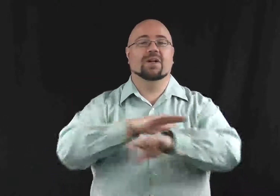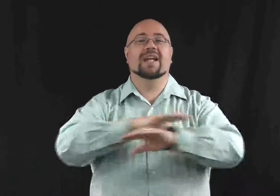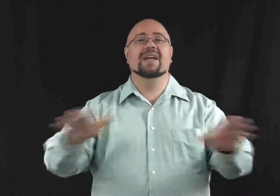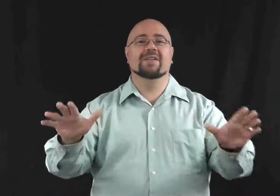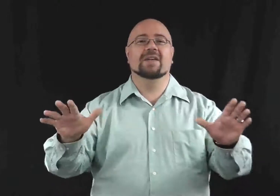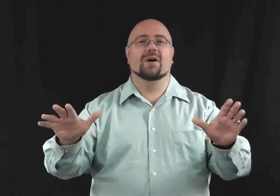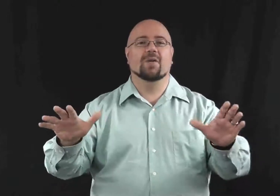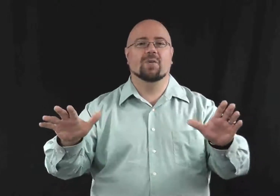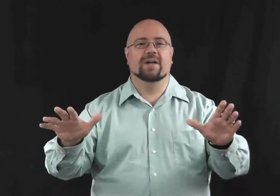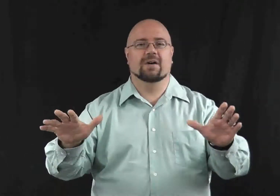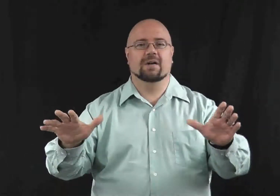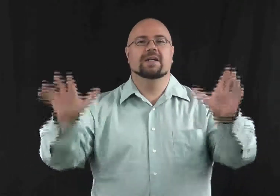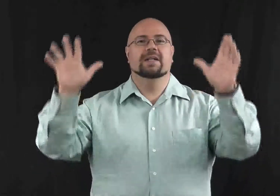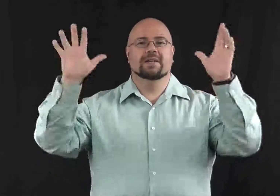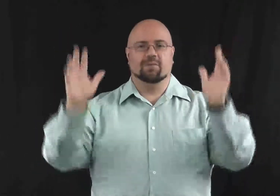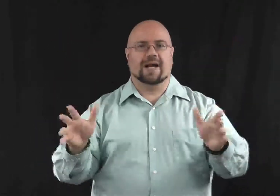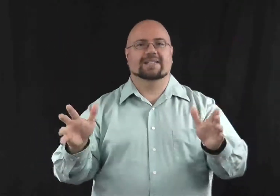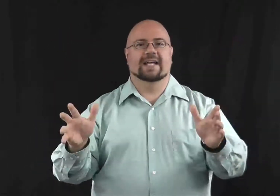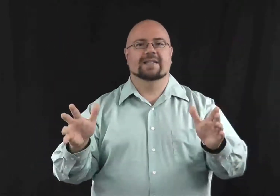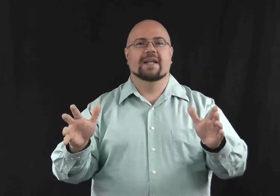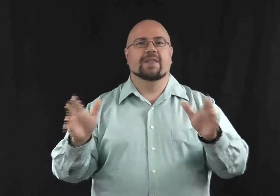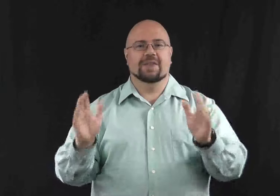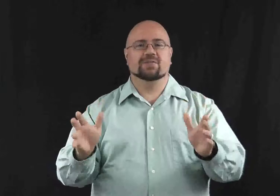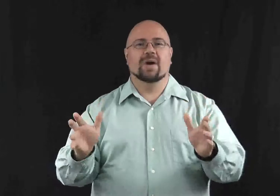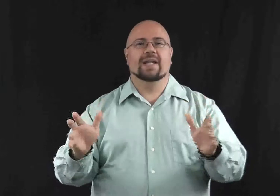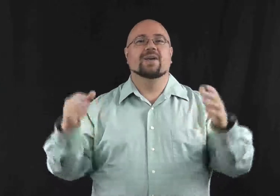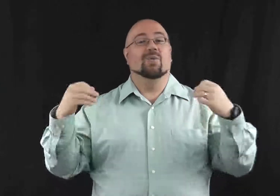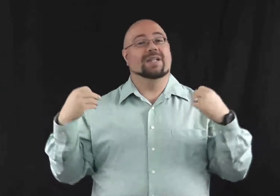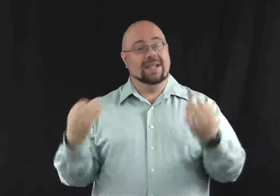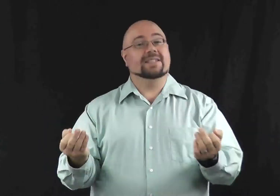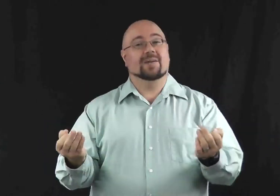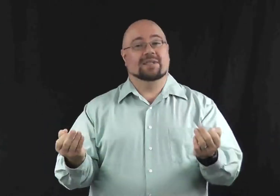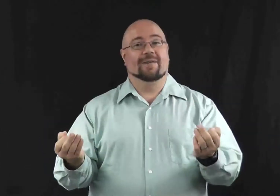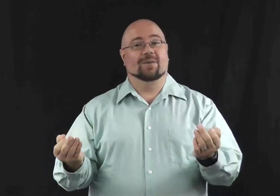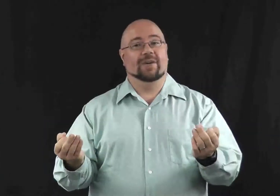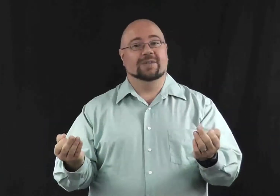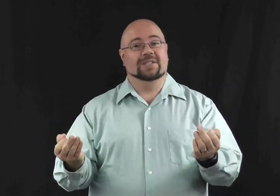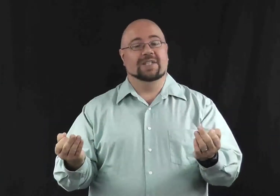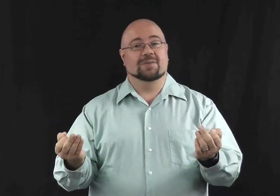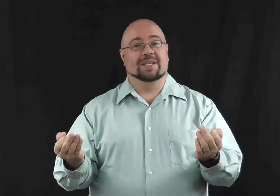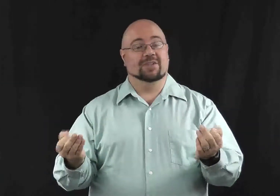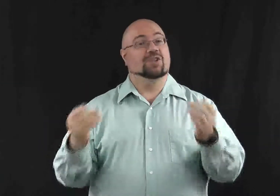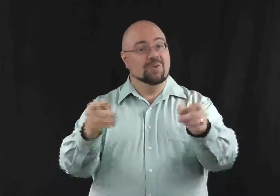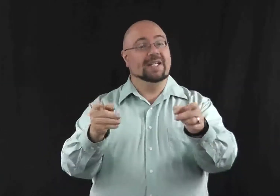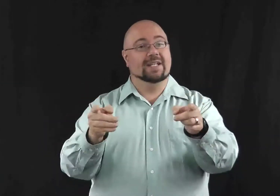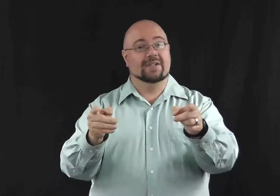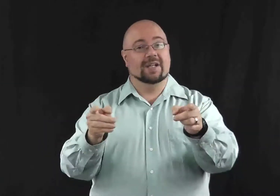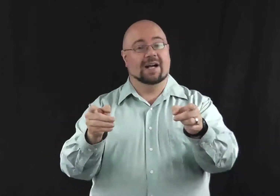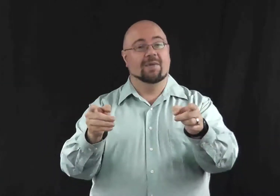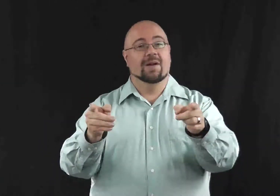Everything all the way along the process. This way when it does come time for a legal decision because you didn't get a job because